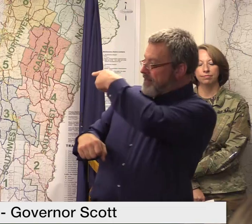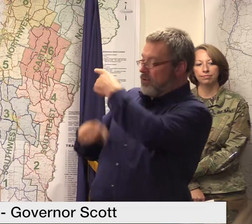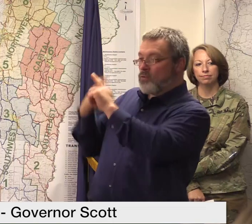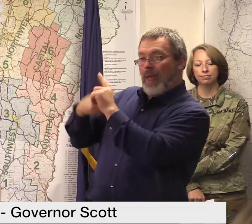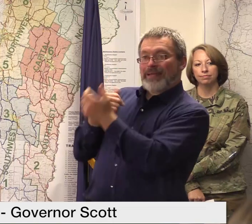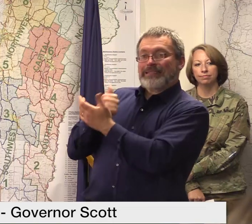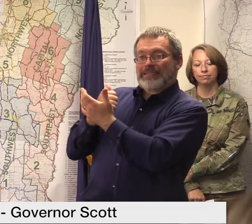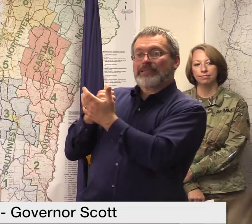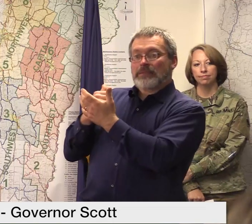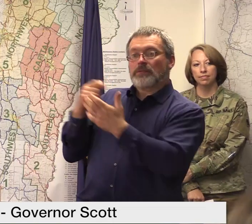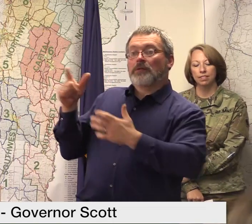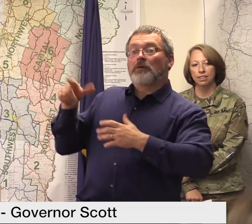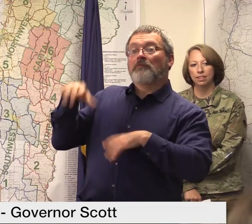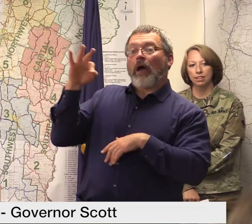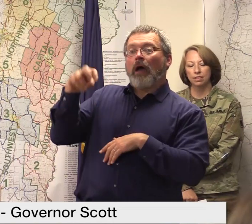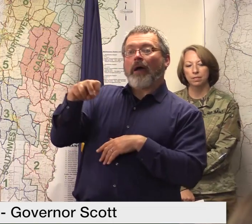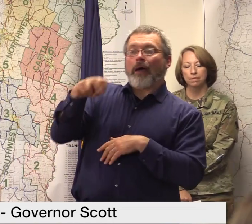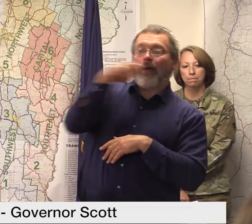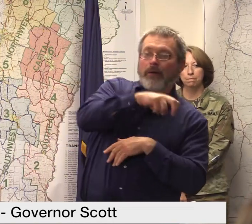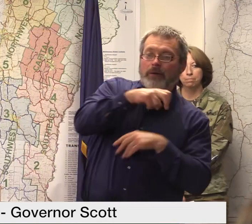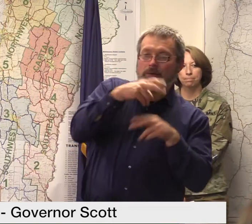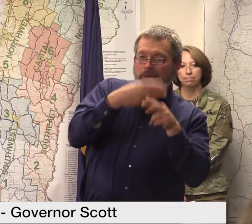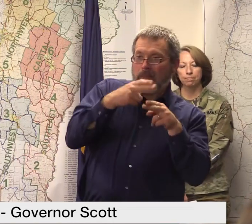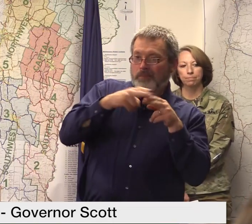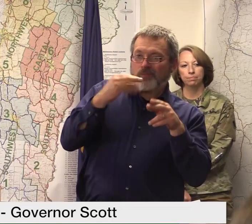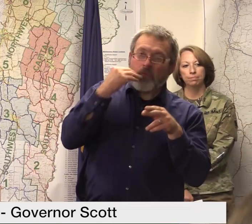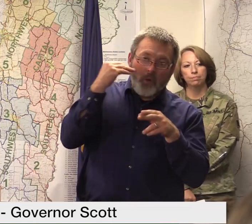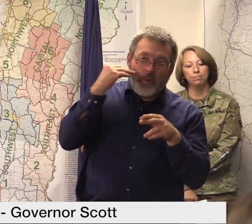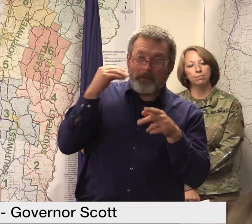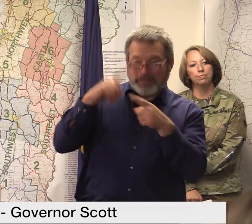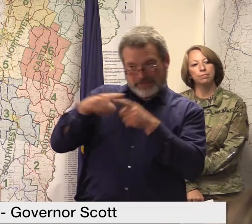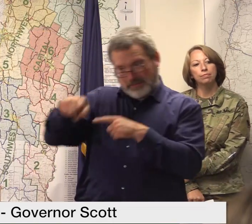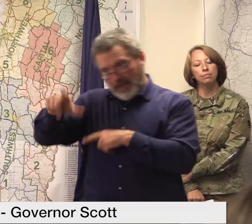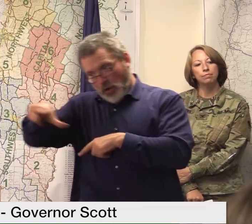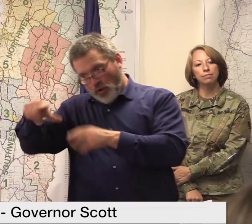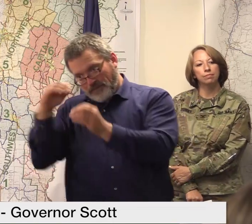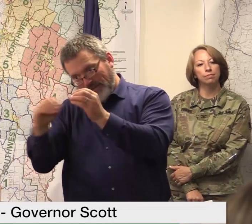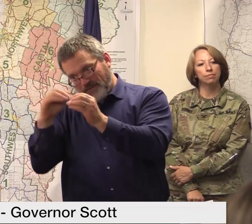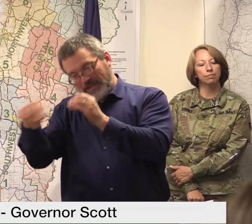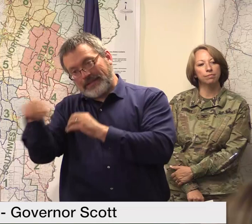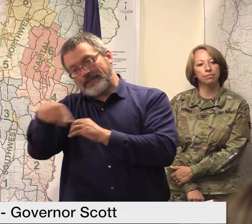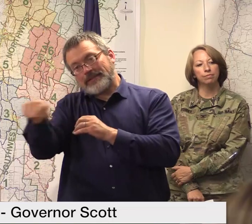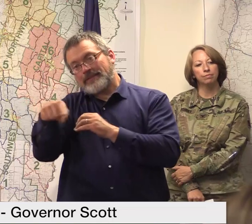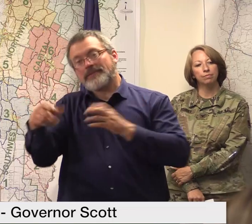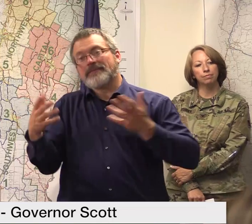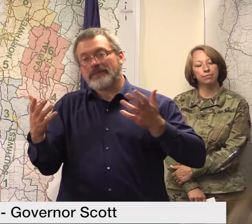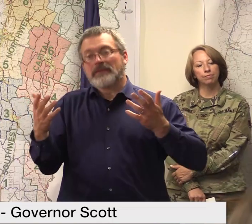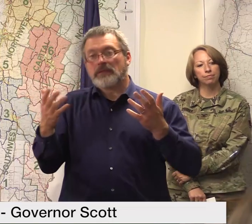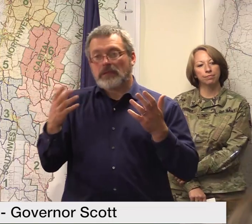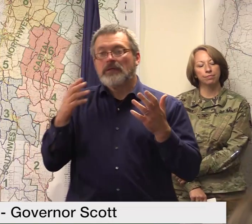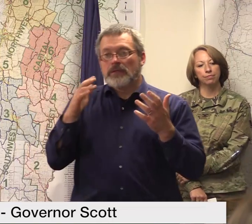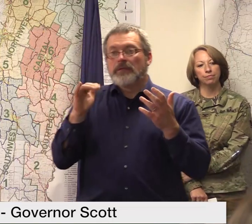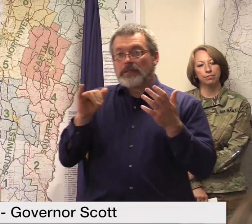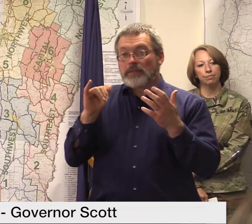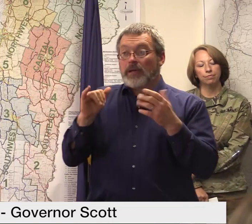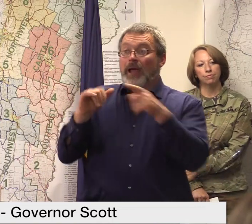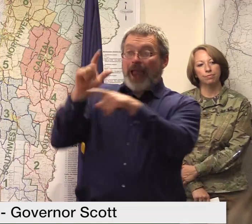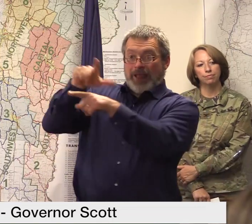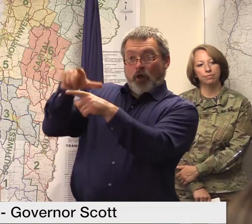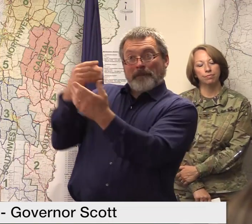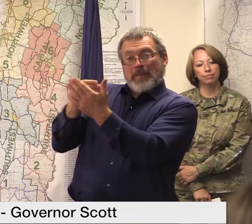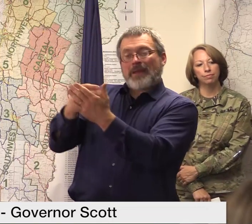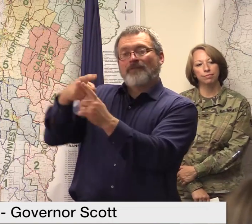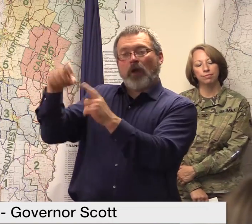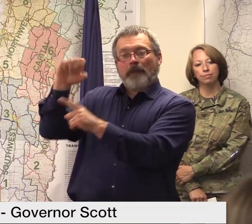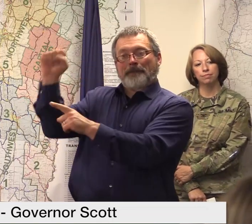housing while the landlord fixes the property the landlord is eligible for an sba loan to fix the property at